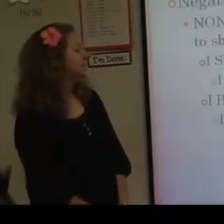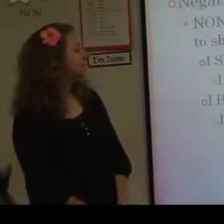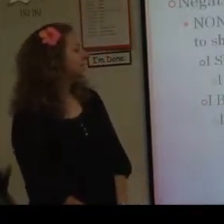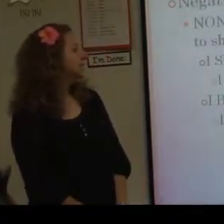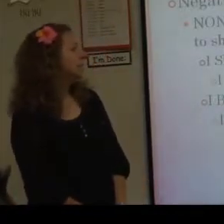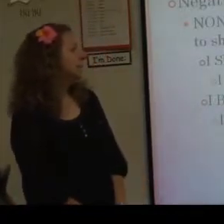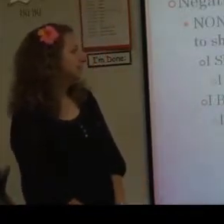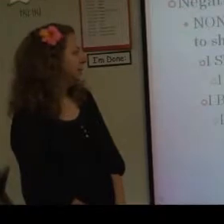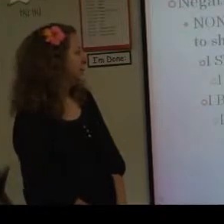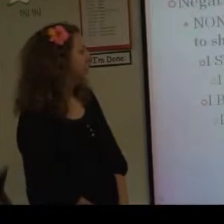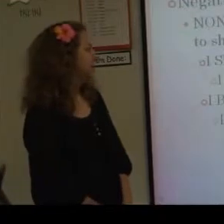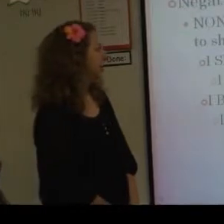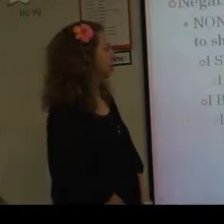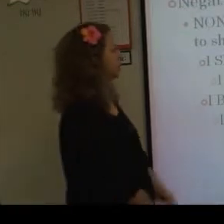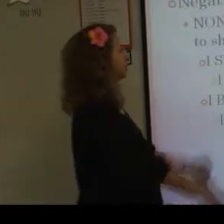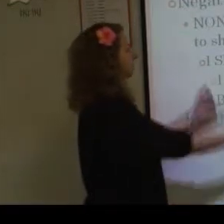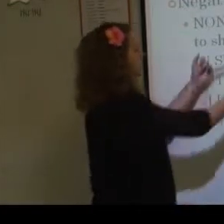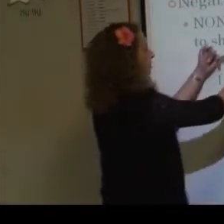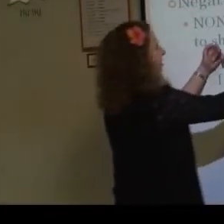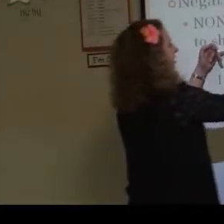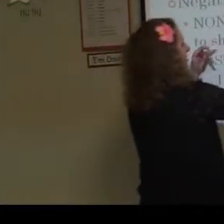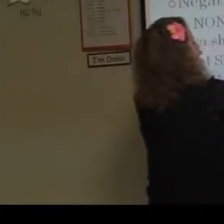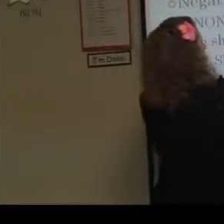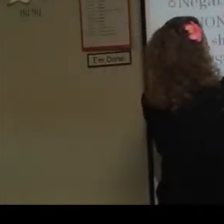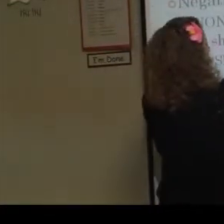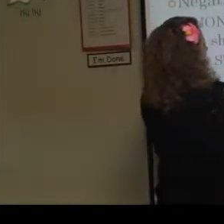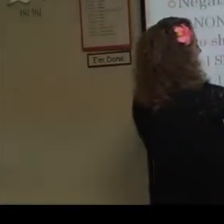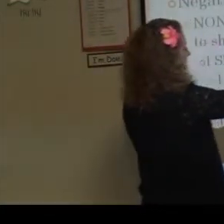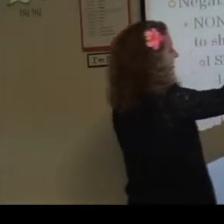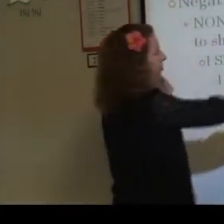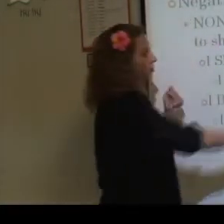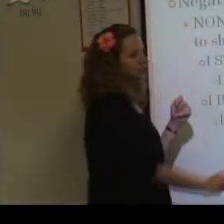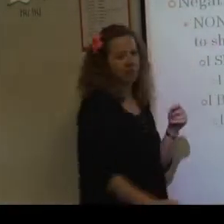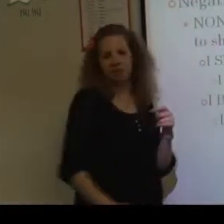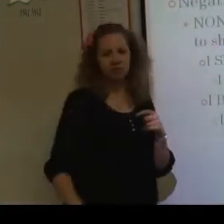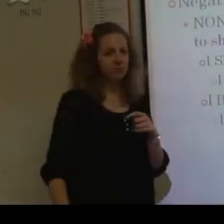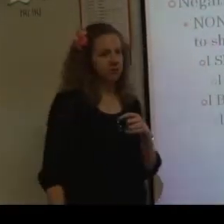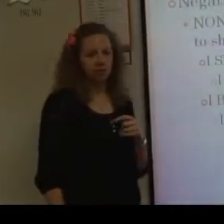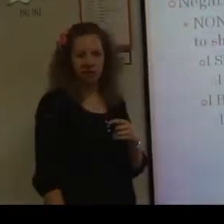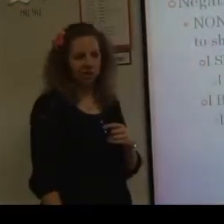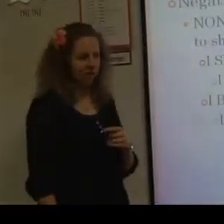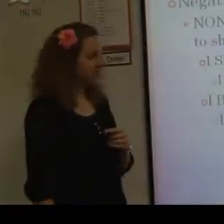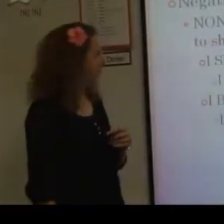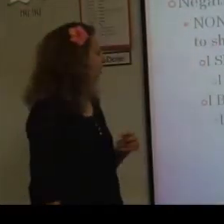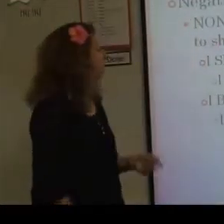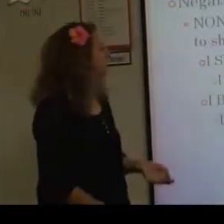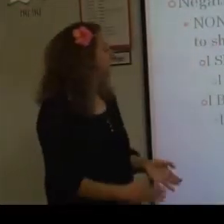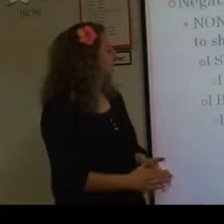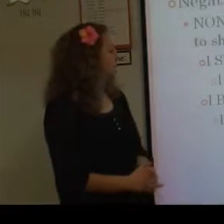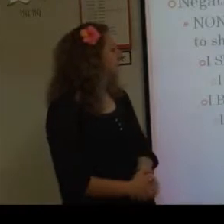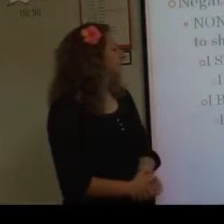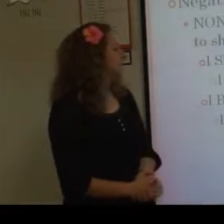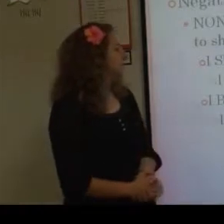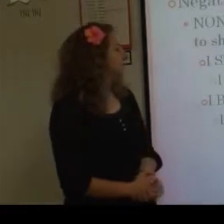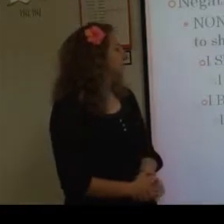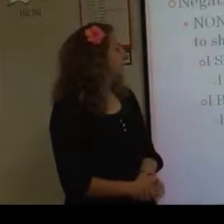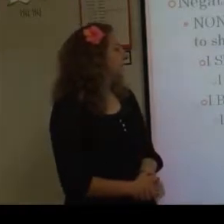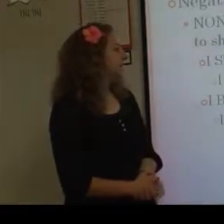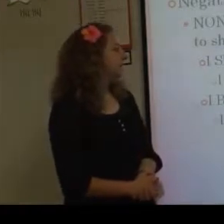didn't see any people. Okay, so this still has your lovely line over with an N to show negation, which is your head shake. Okay? And you would say, I